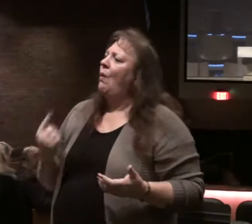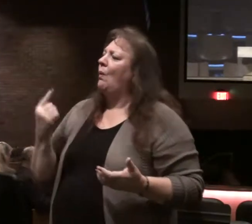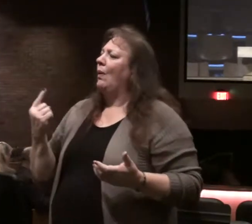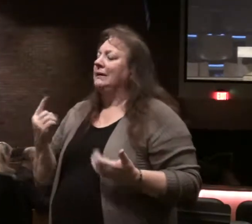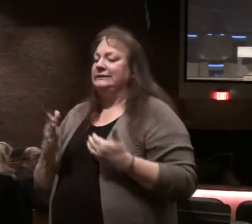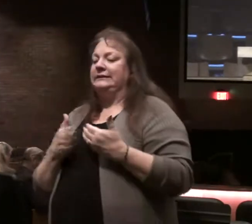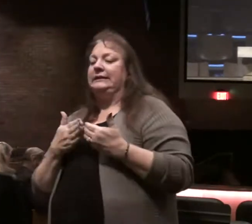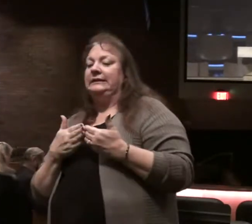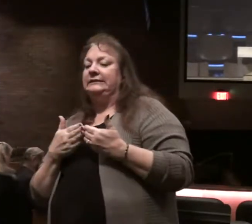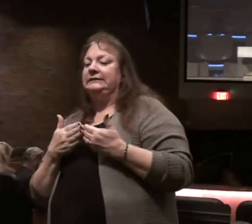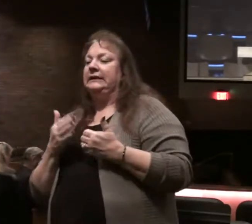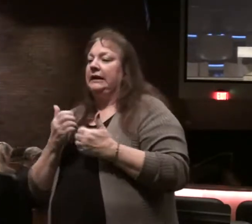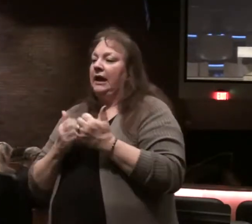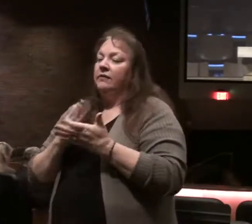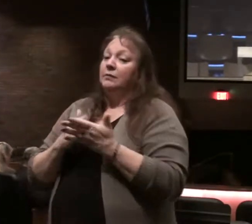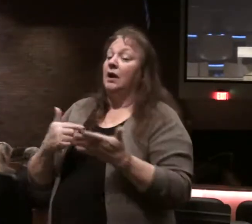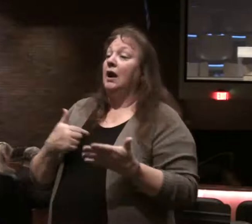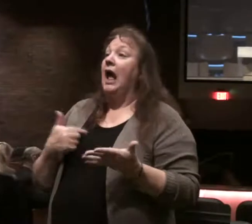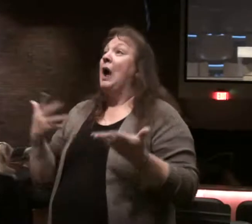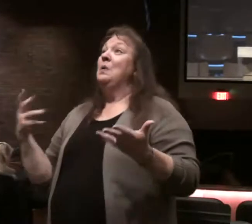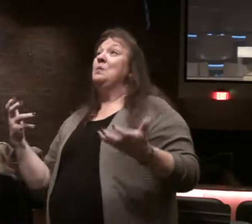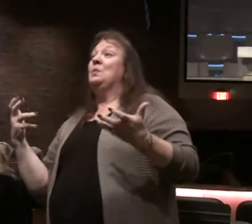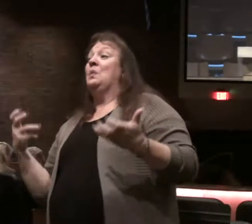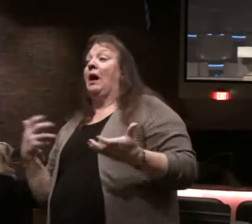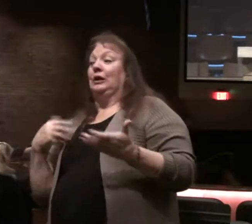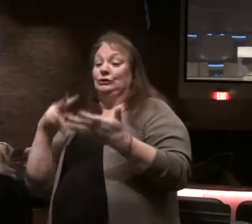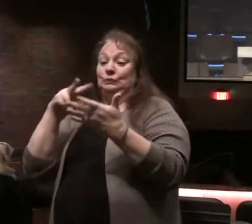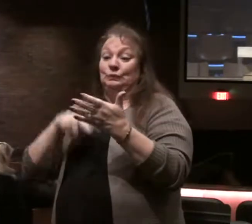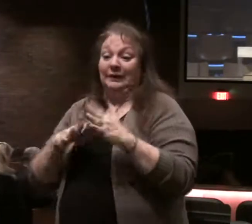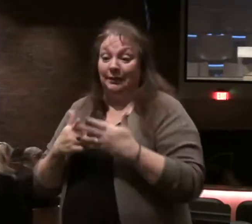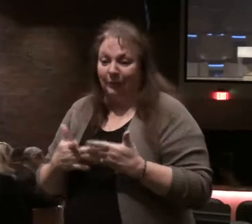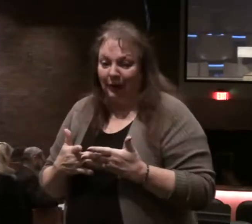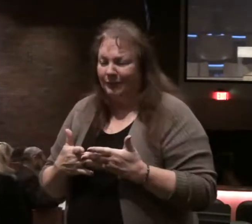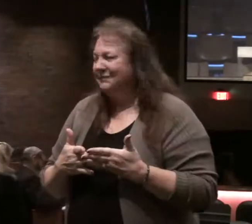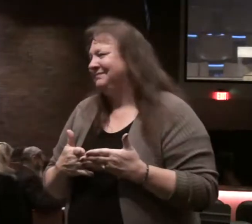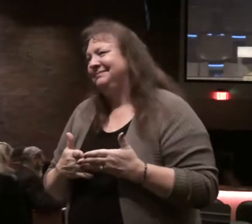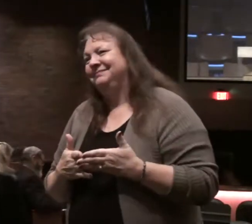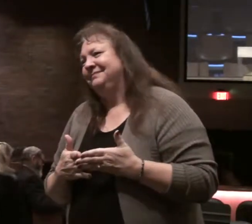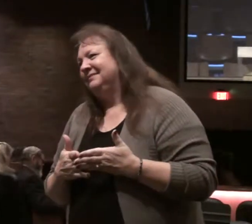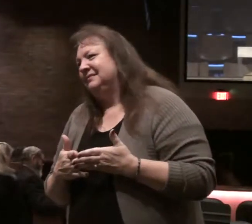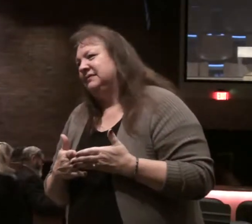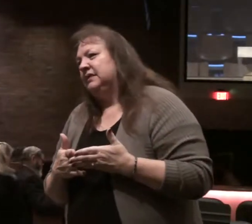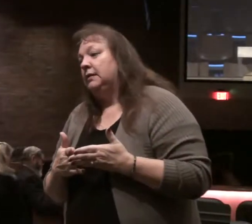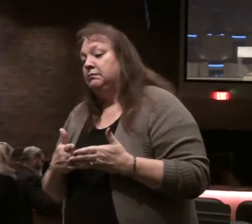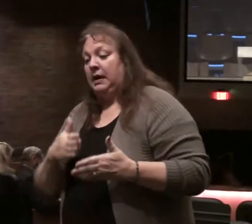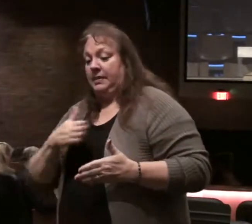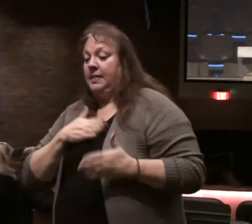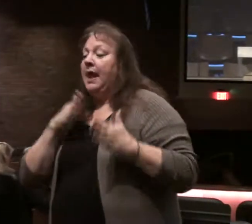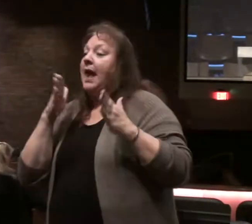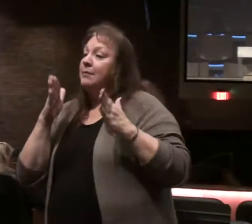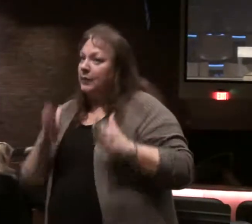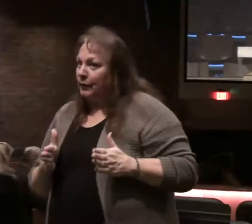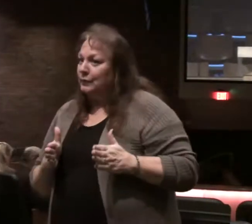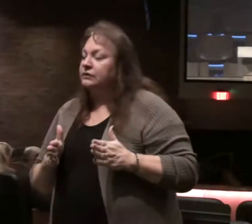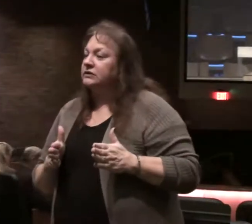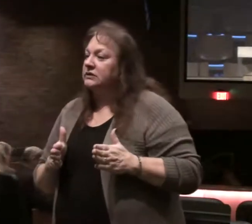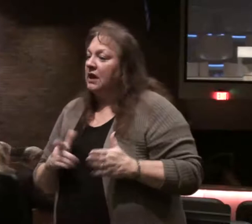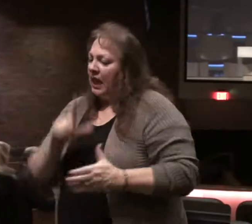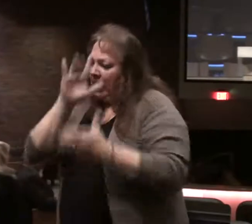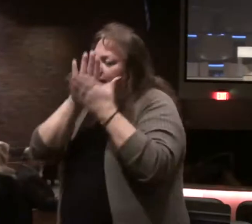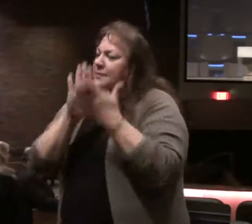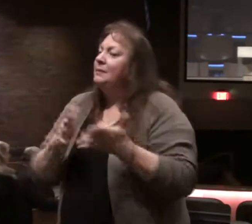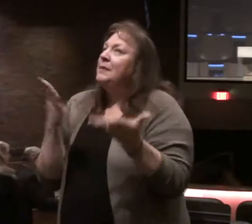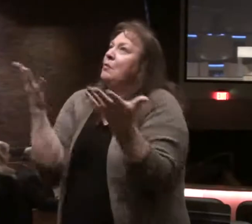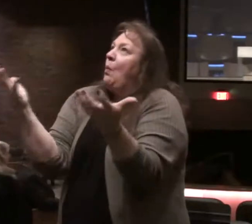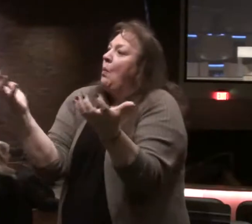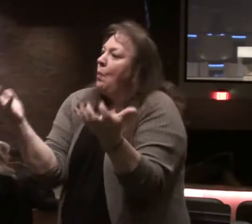be easy and every part of me is always going to want to get in the word. But the happy person will, the believer will have